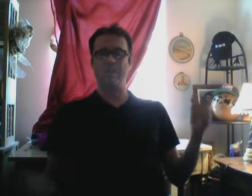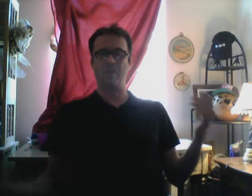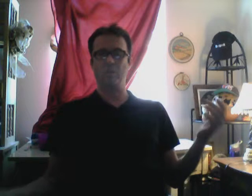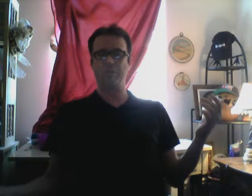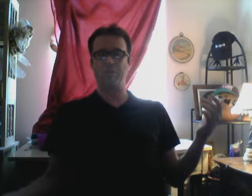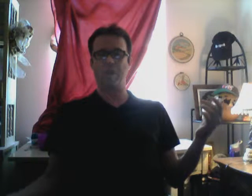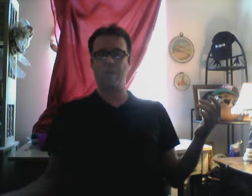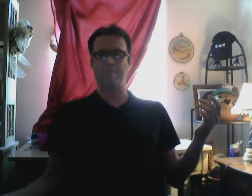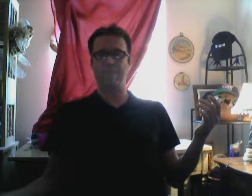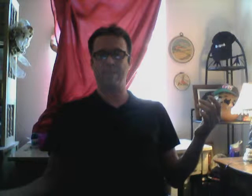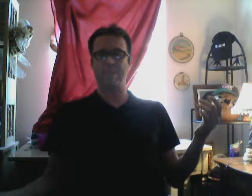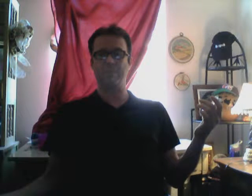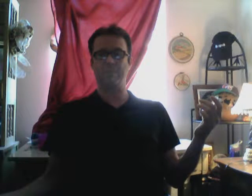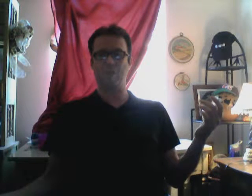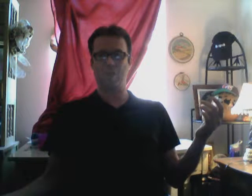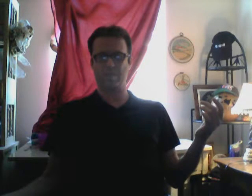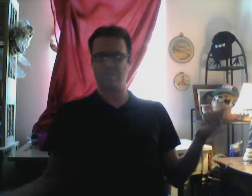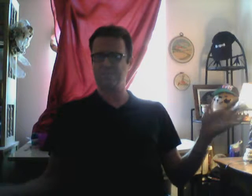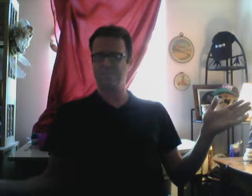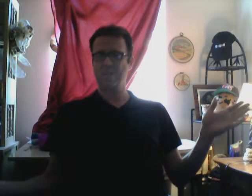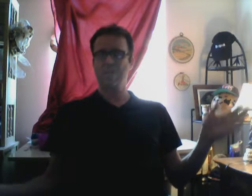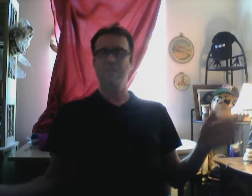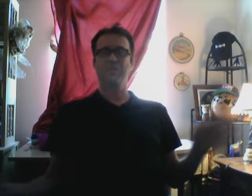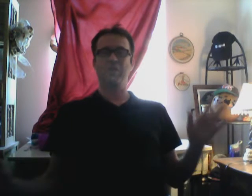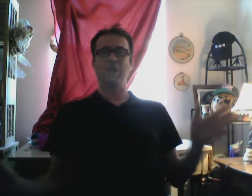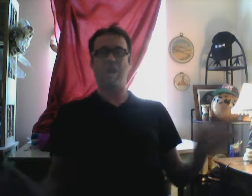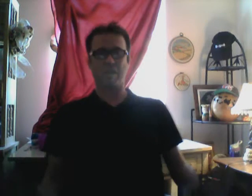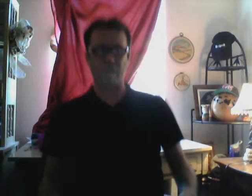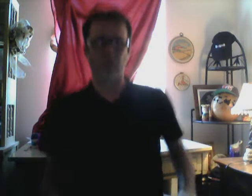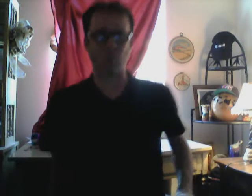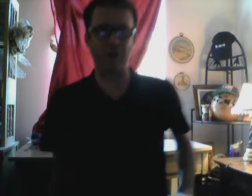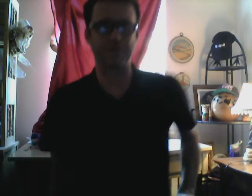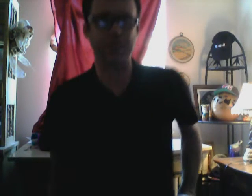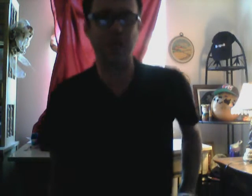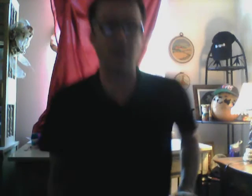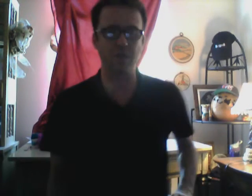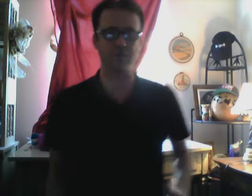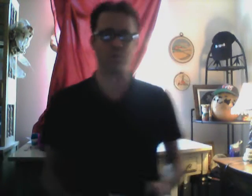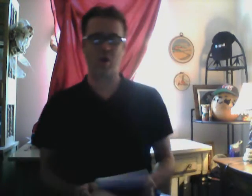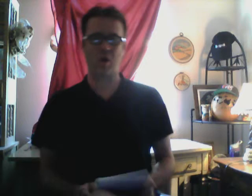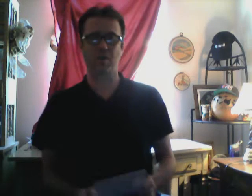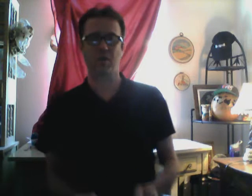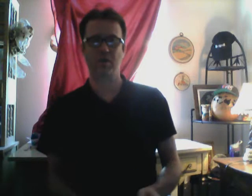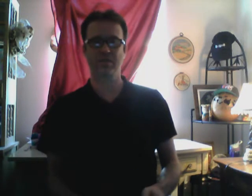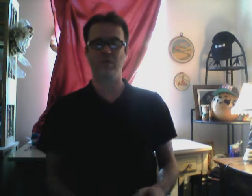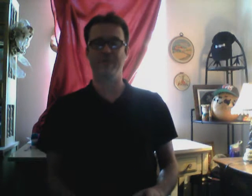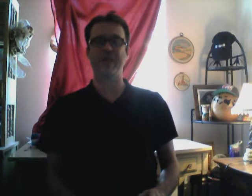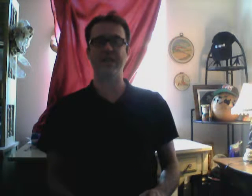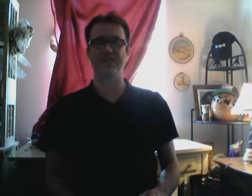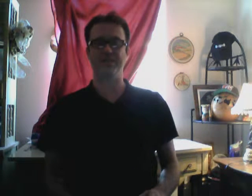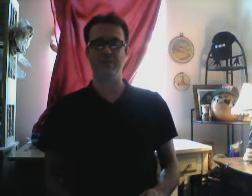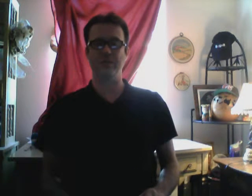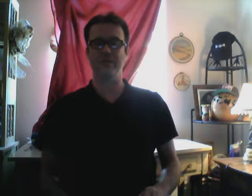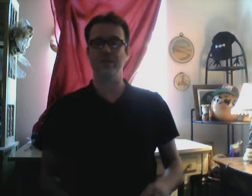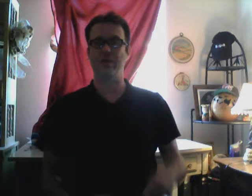only shop. At Neiman market. Their god. You know. The wealthy gods. Are the walmart. Or the fast food. Even though.